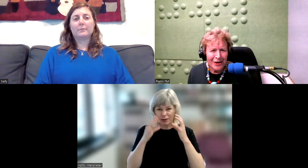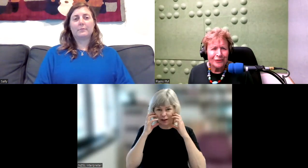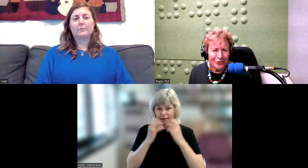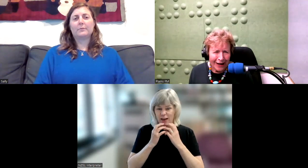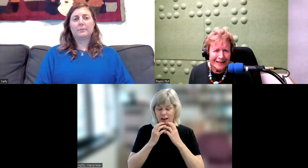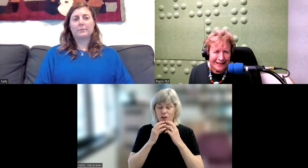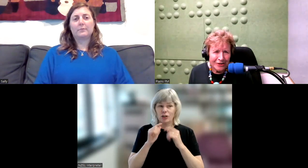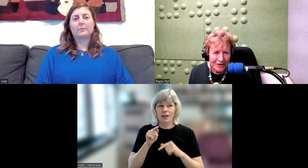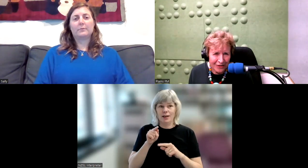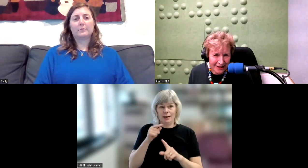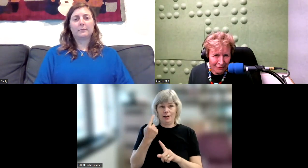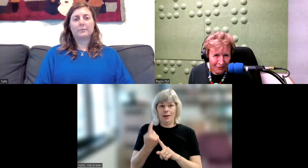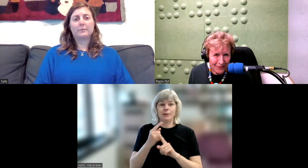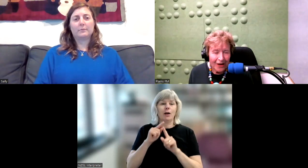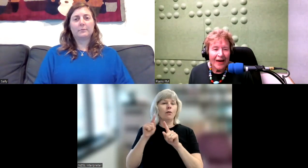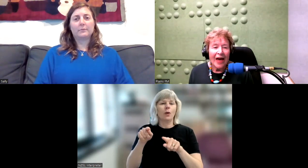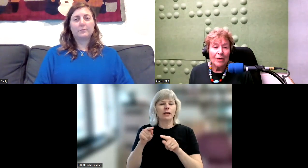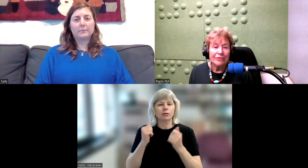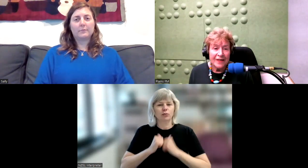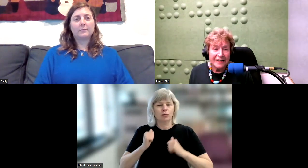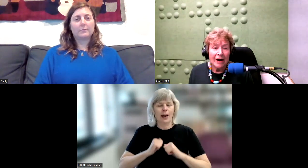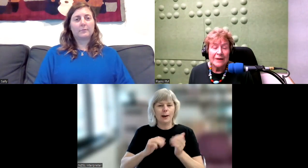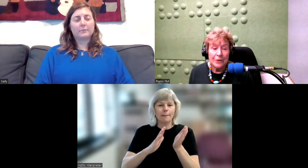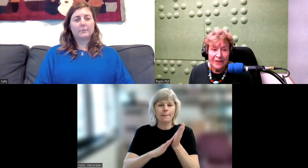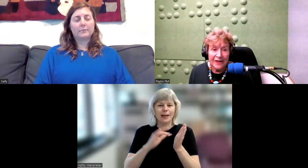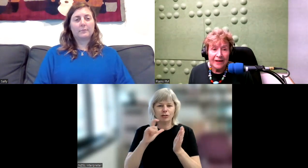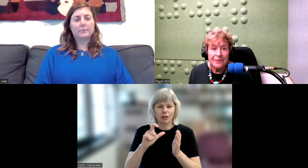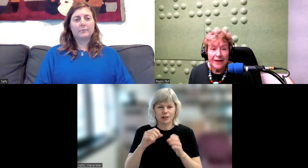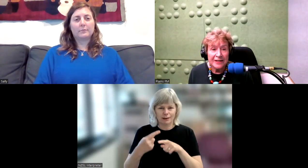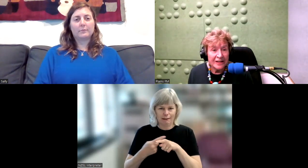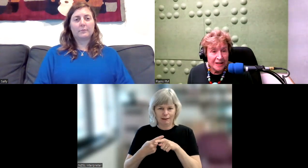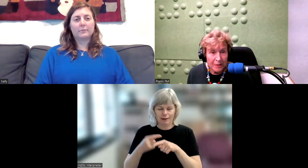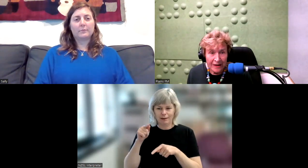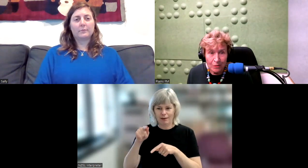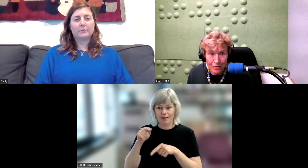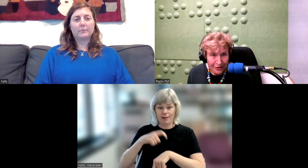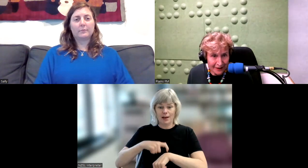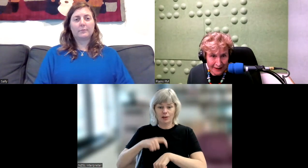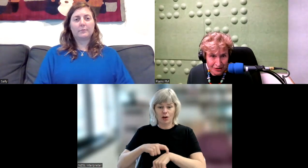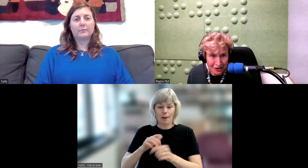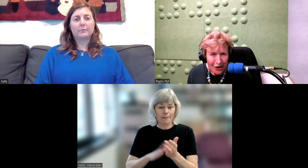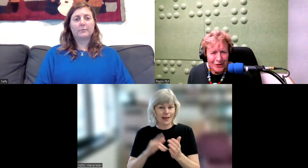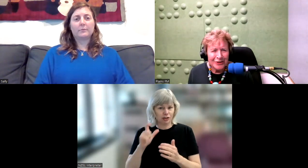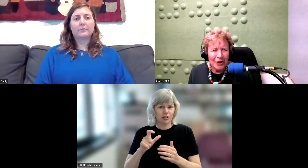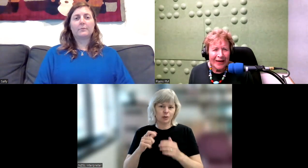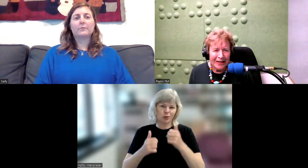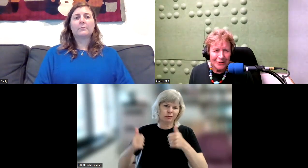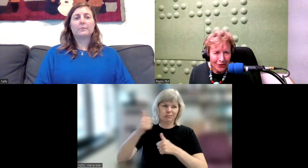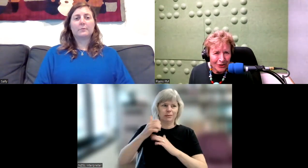for training teachers of the deaf. However, at that time, he went there. He didn't speak a word of English. So he had to learn